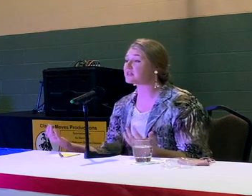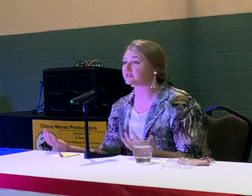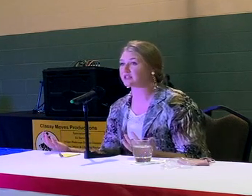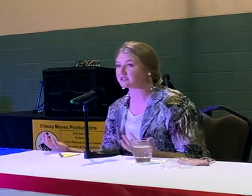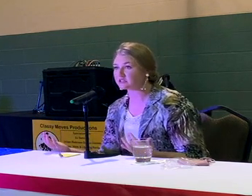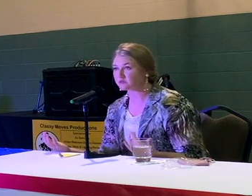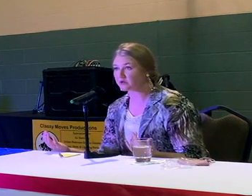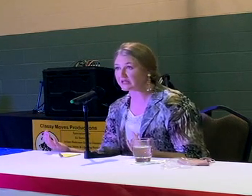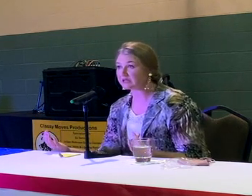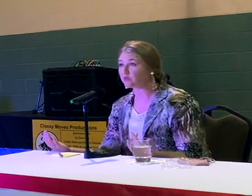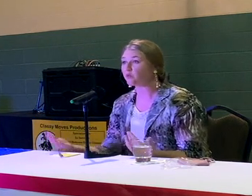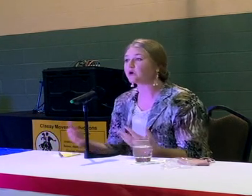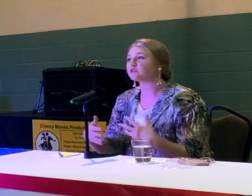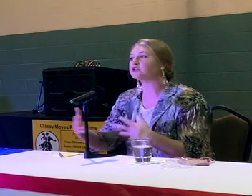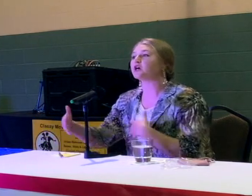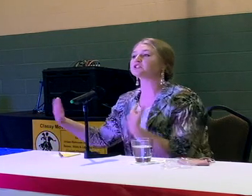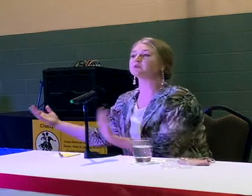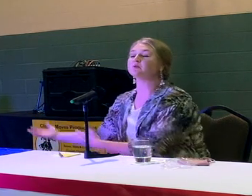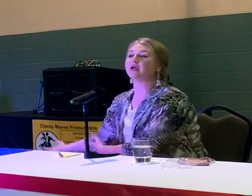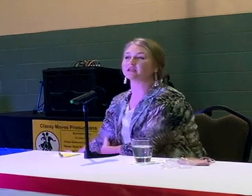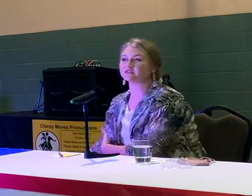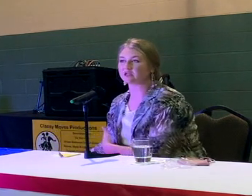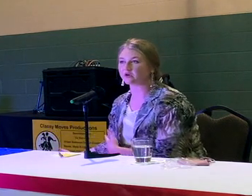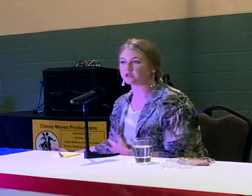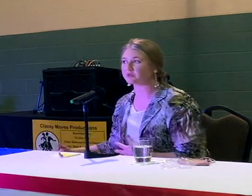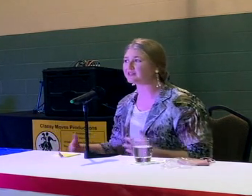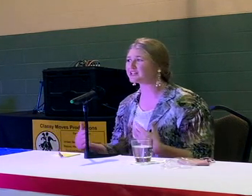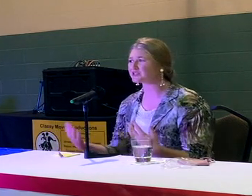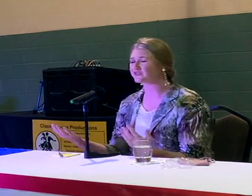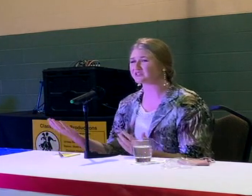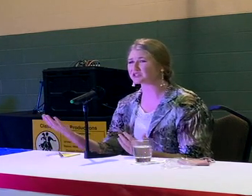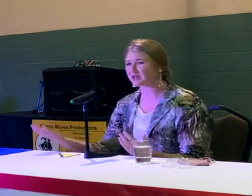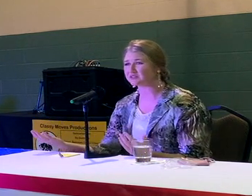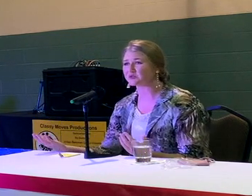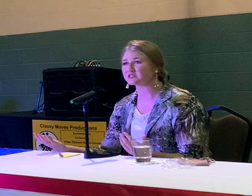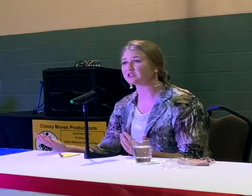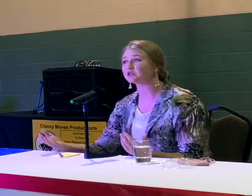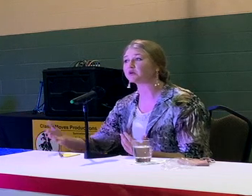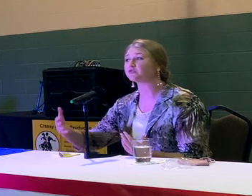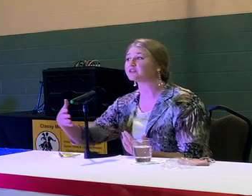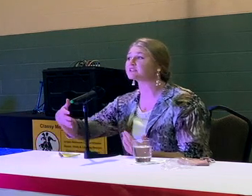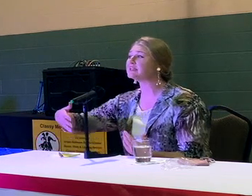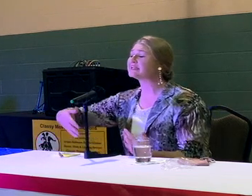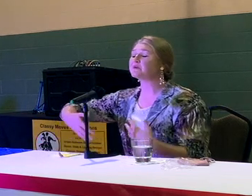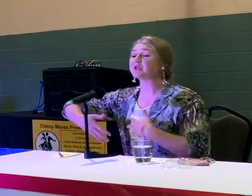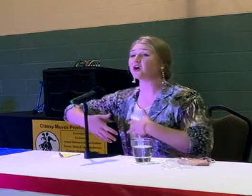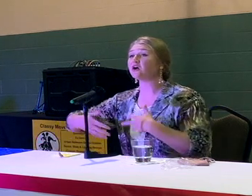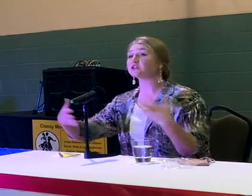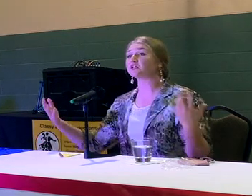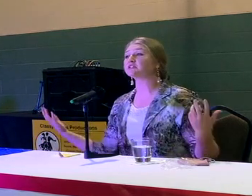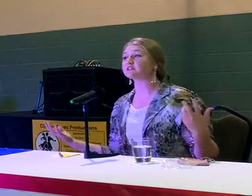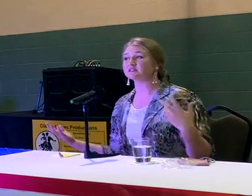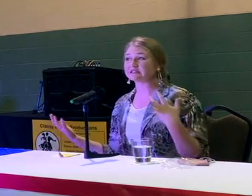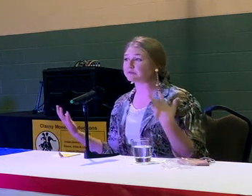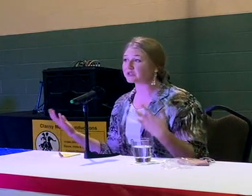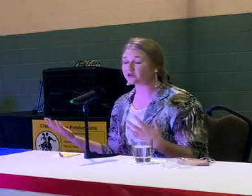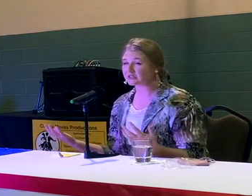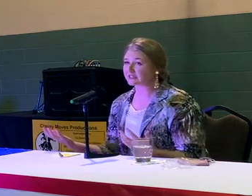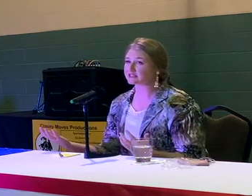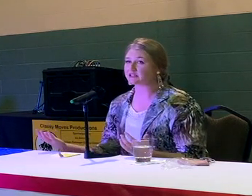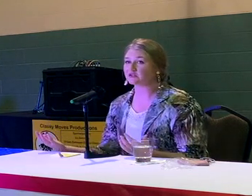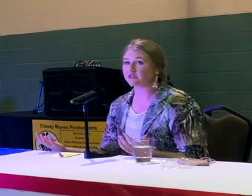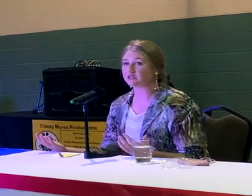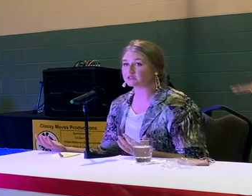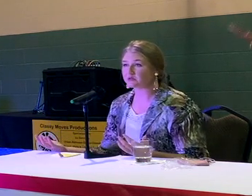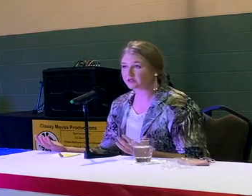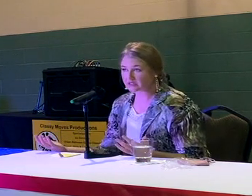months at this point. And what are the long-term impacts of that going to be? And not just for this child in particular, but for this being all across the city. We know